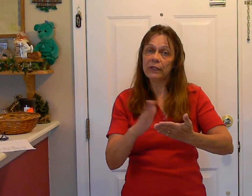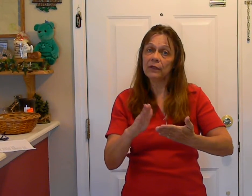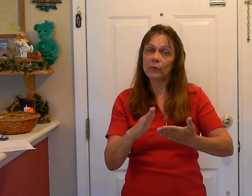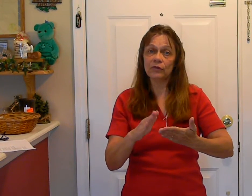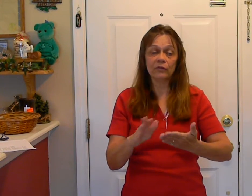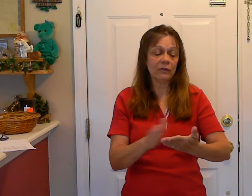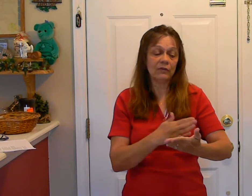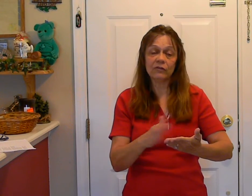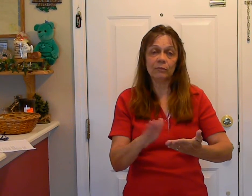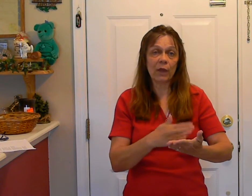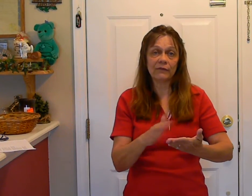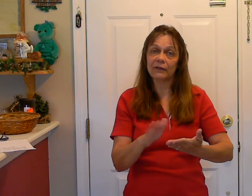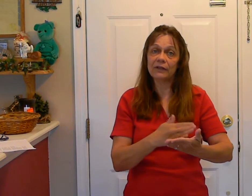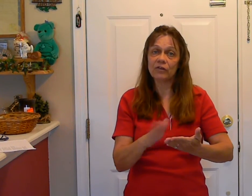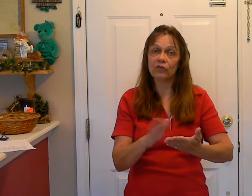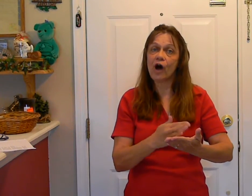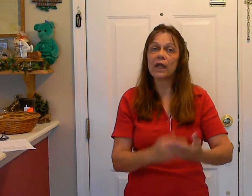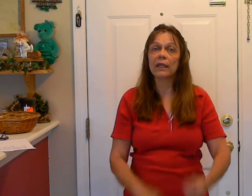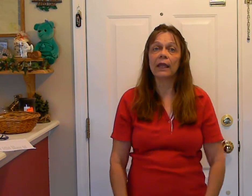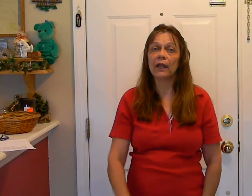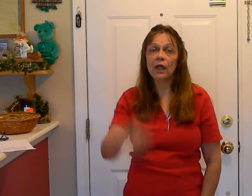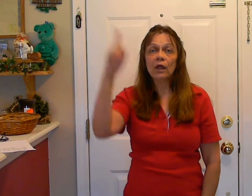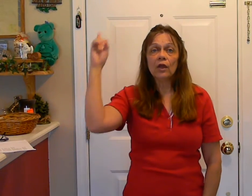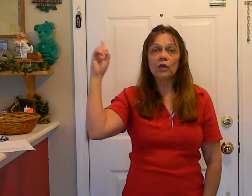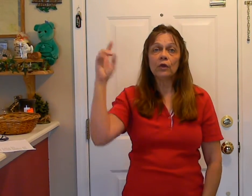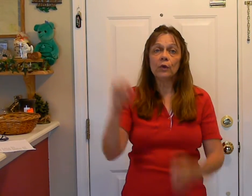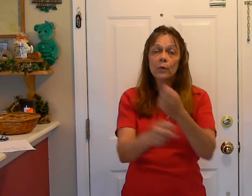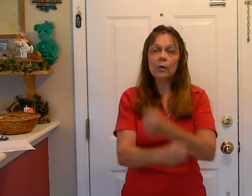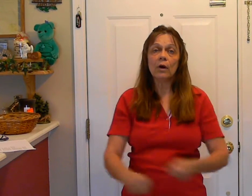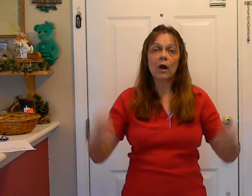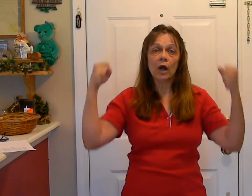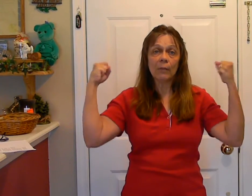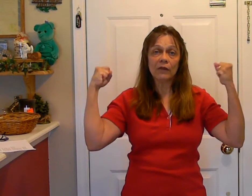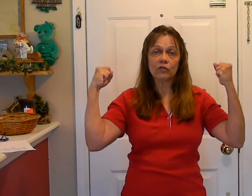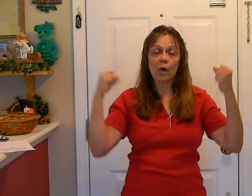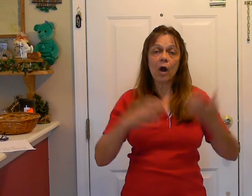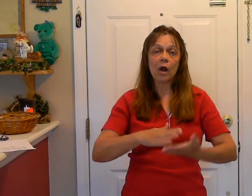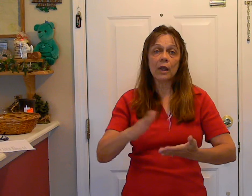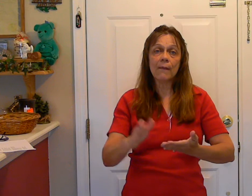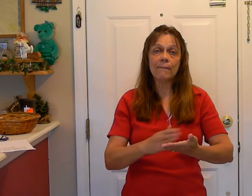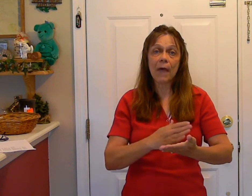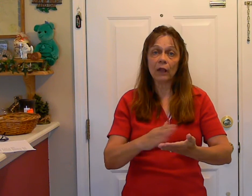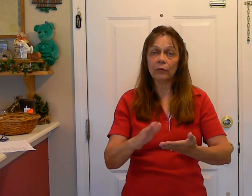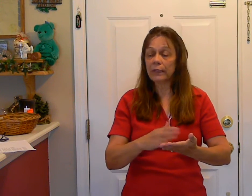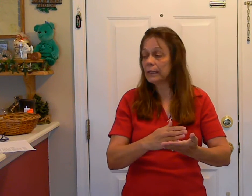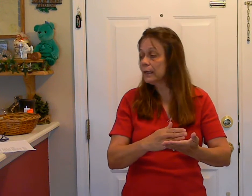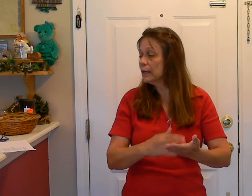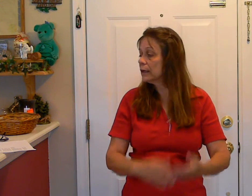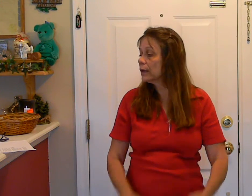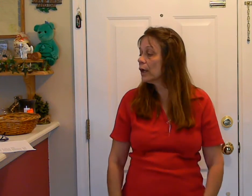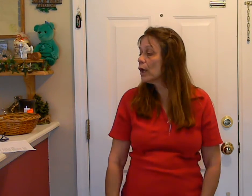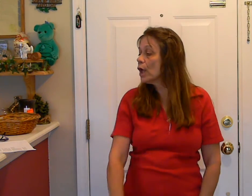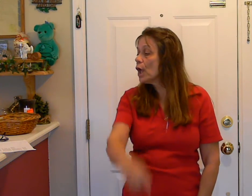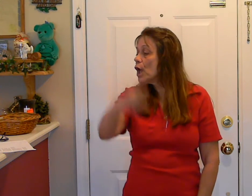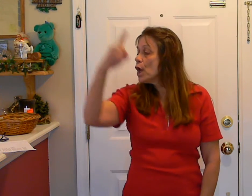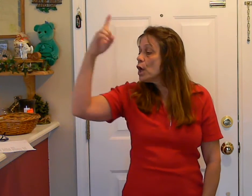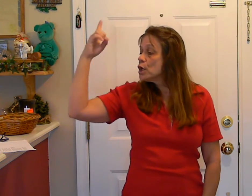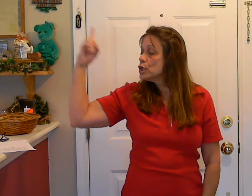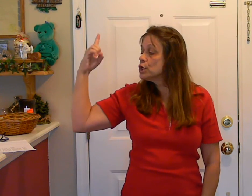which is basically just song again. You are my strong melody. So